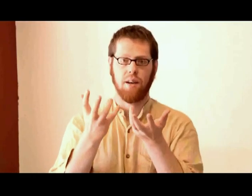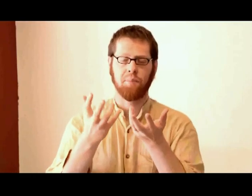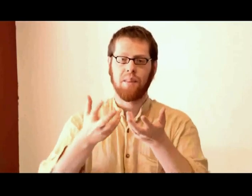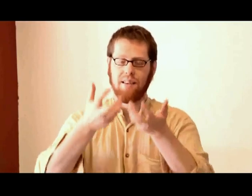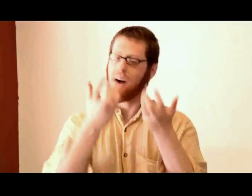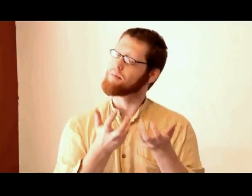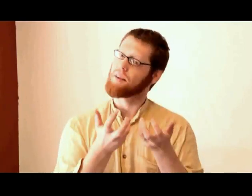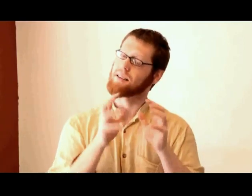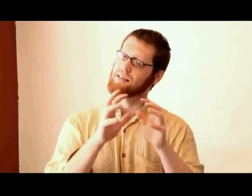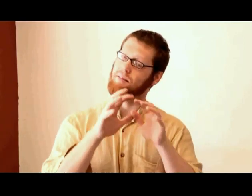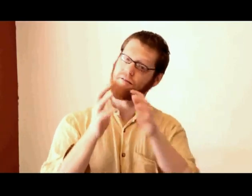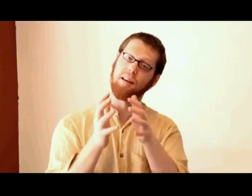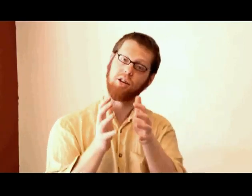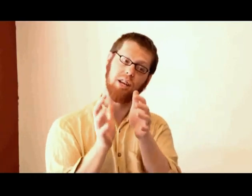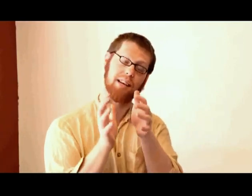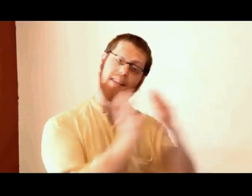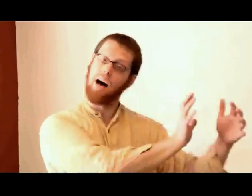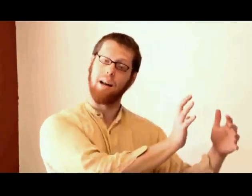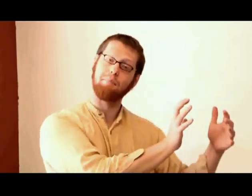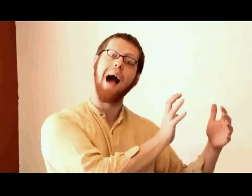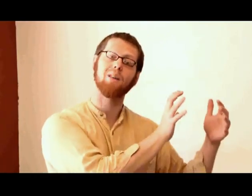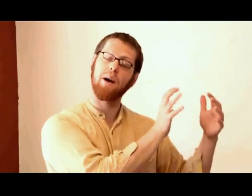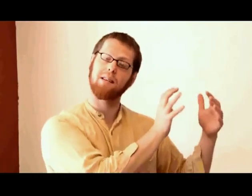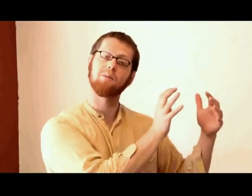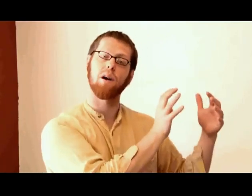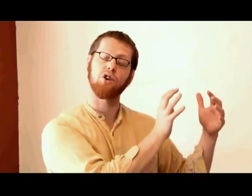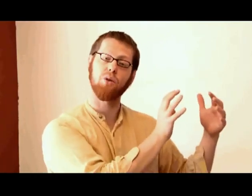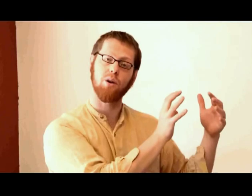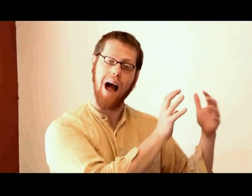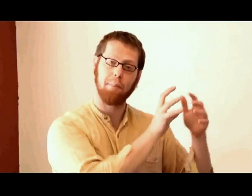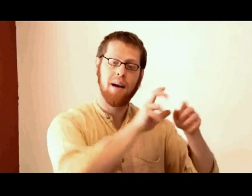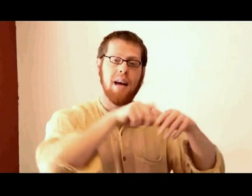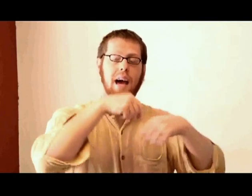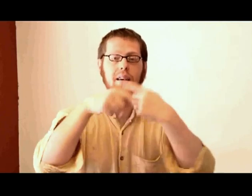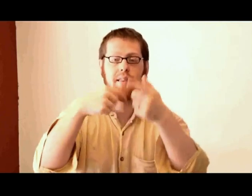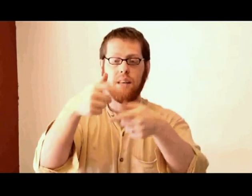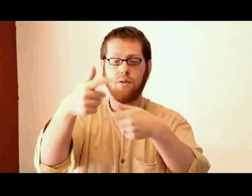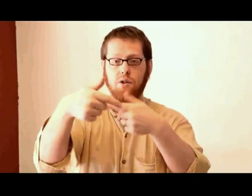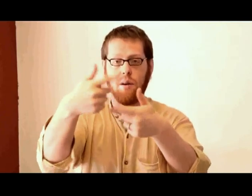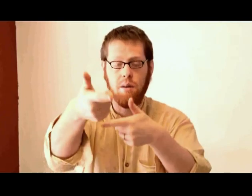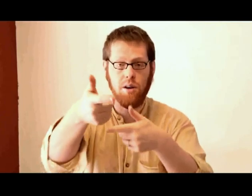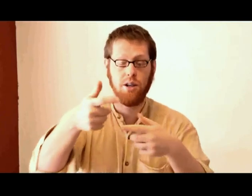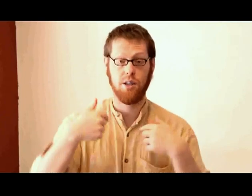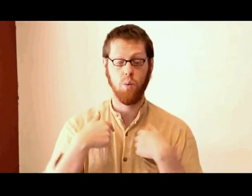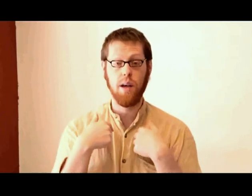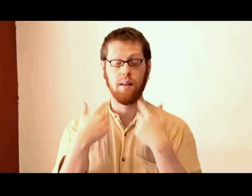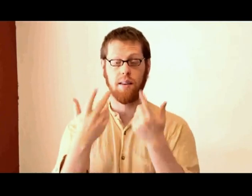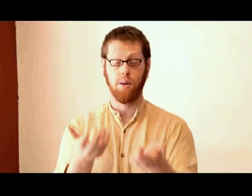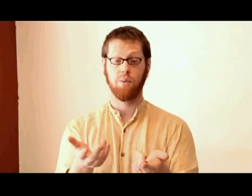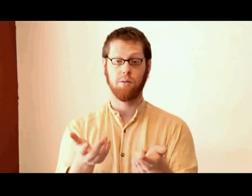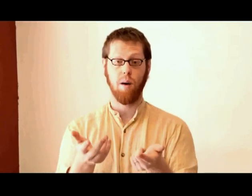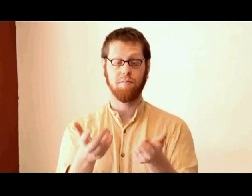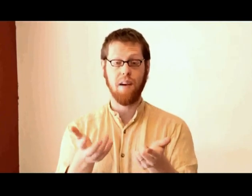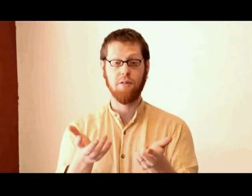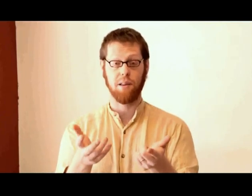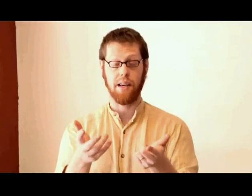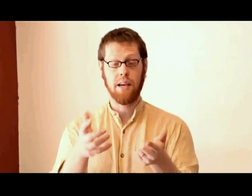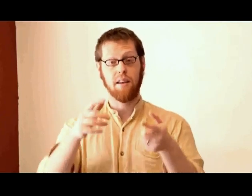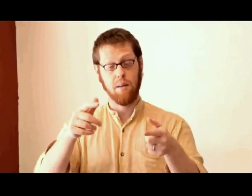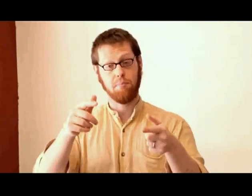is not fixed and finished and done and packed away somewhere and shrink-wrapped. In it continues to emerge as we continue to respond faithfully to the